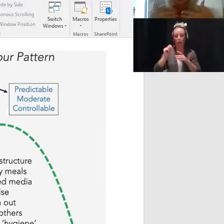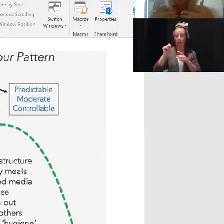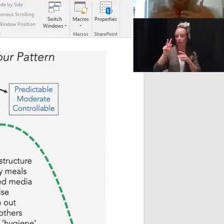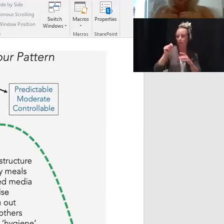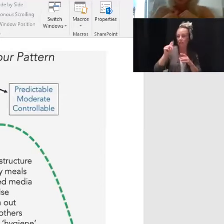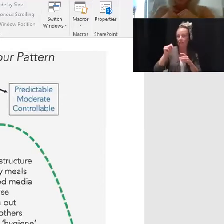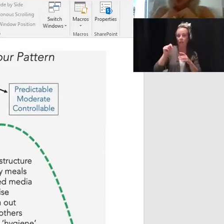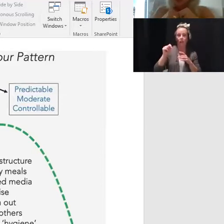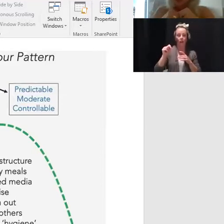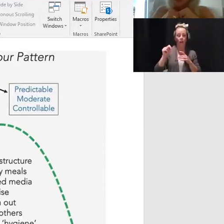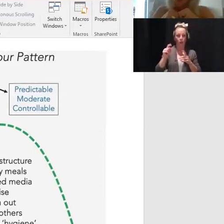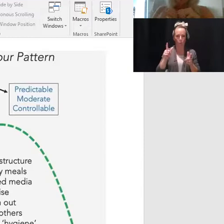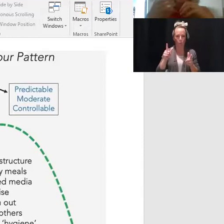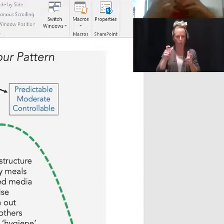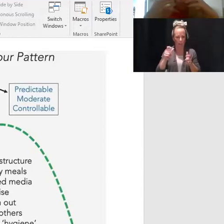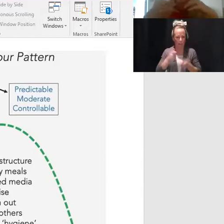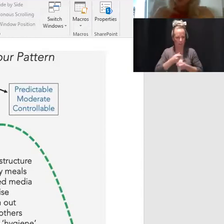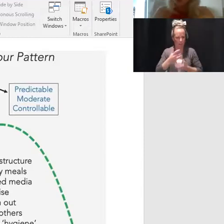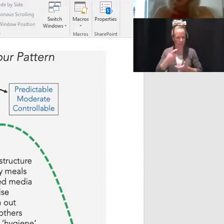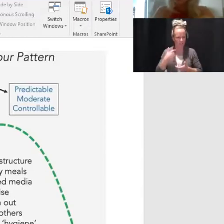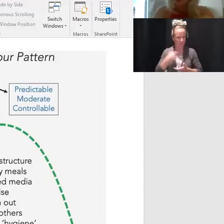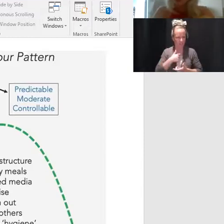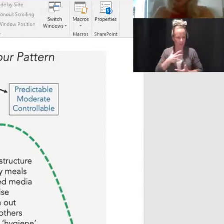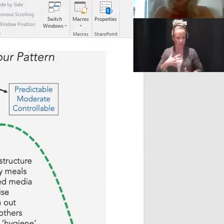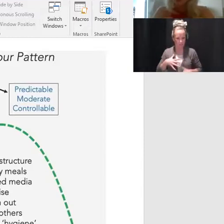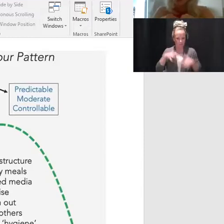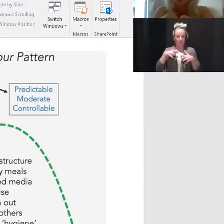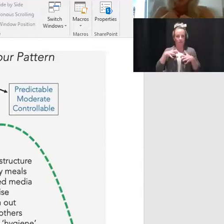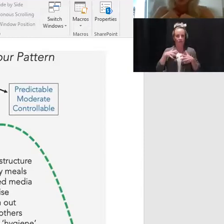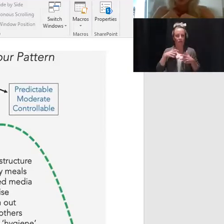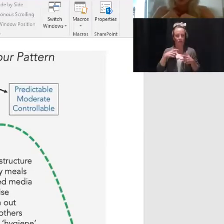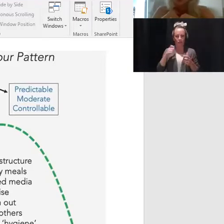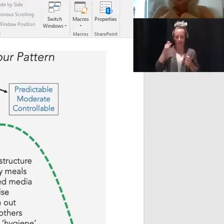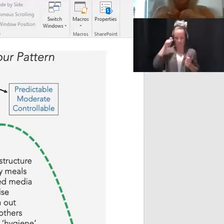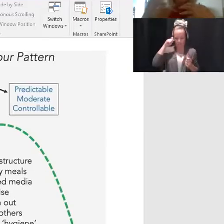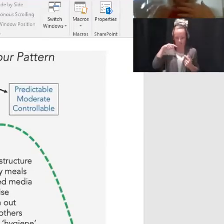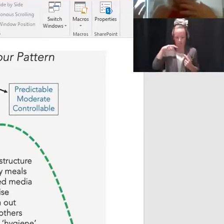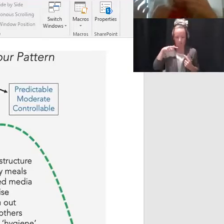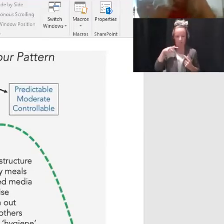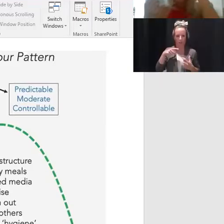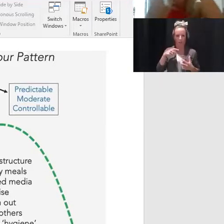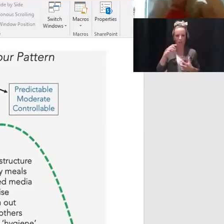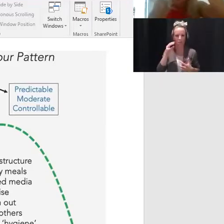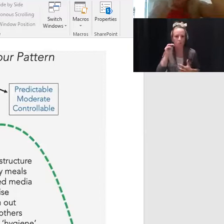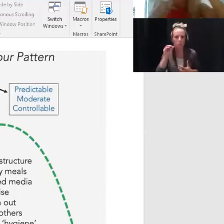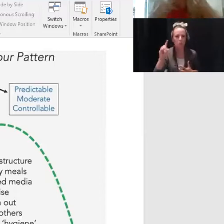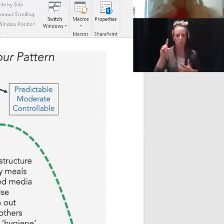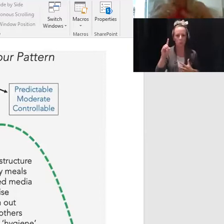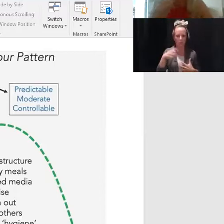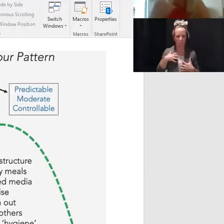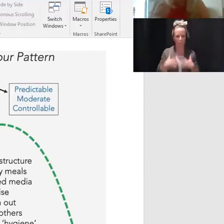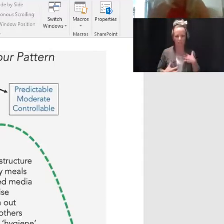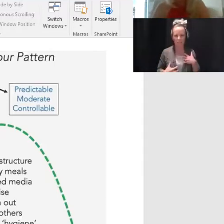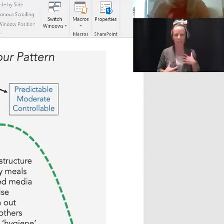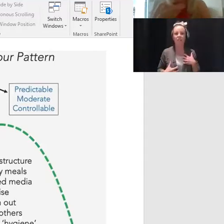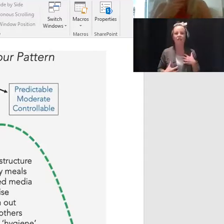stress response in our body and causing dysregulation in our mood. And I don't know if you've ever noticed or have been noticing that